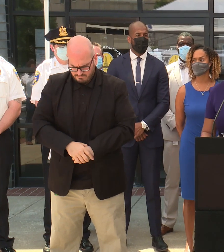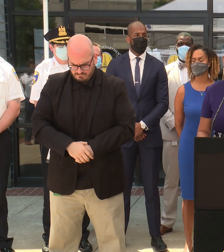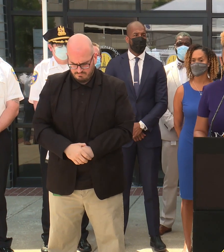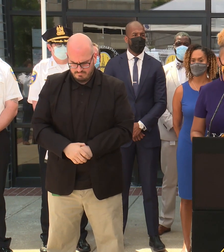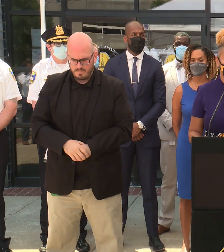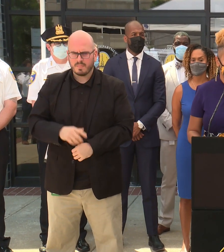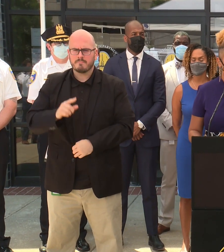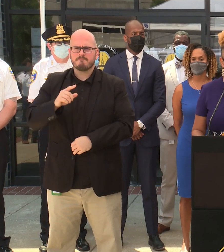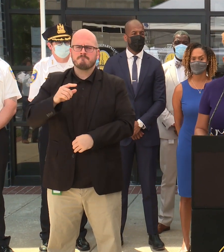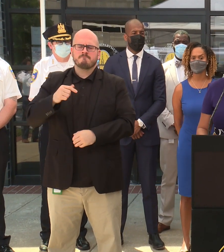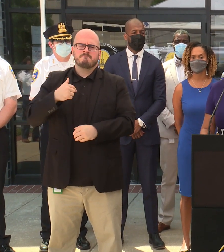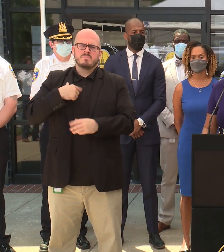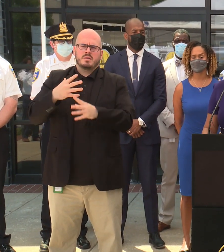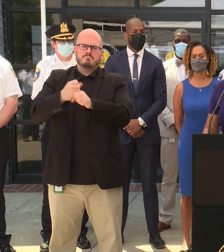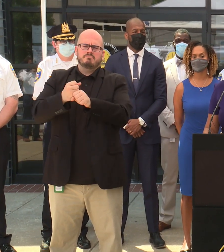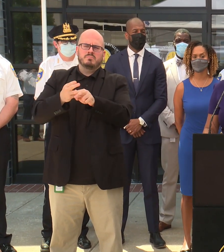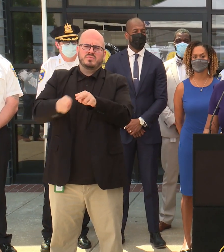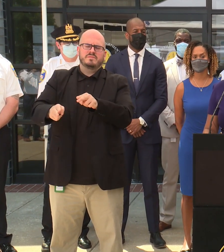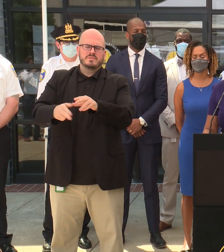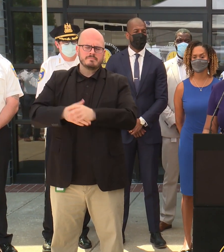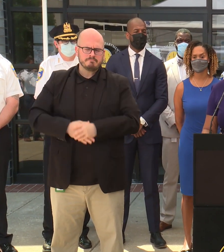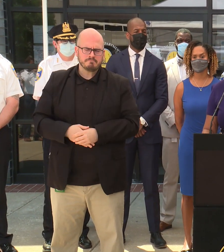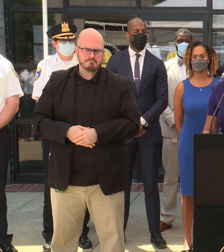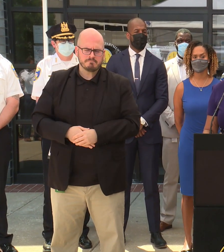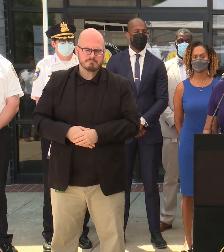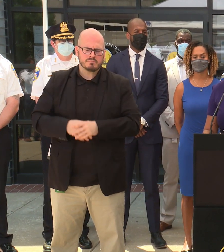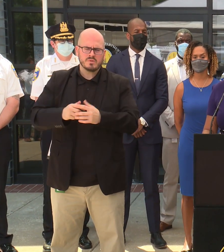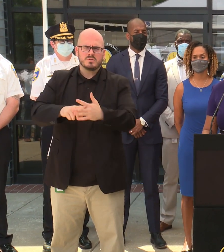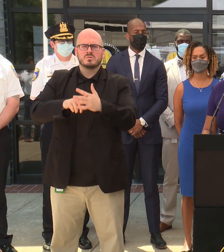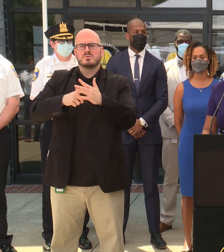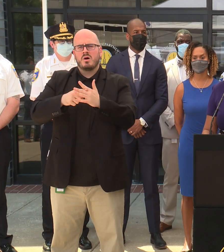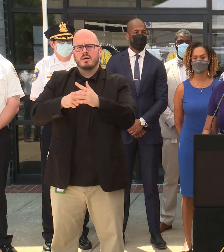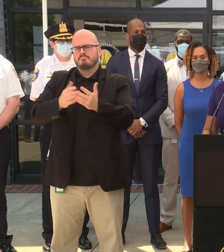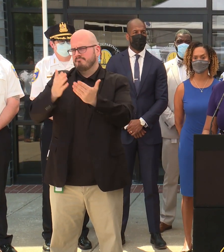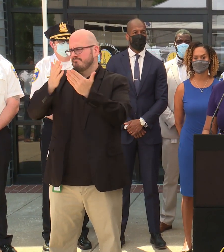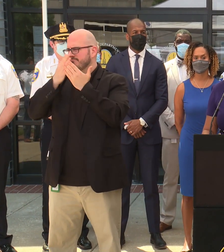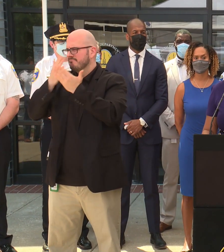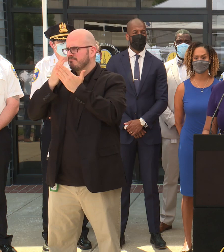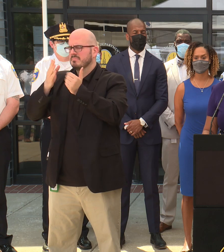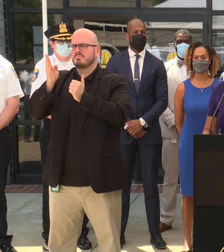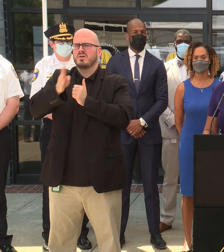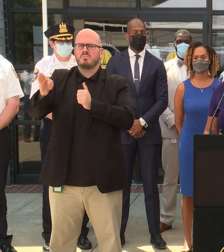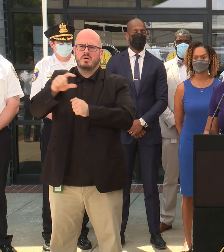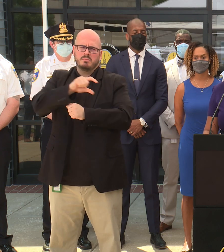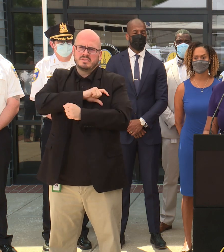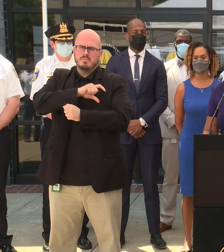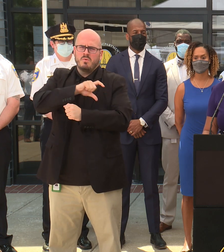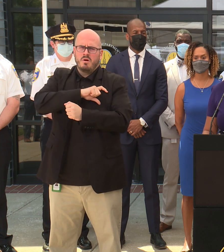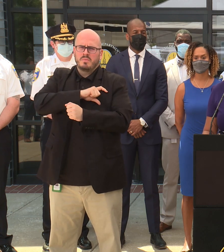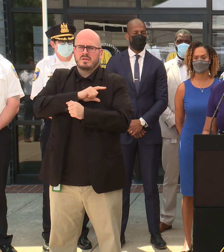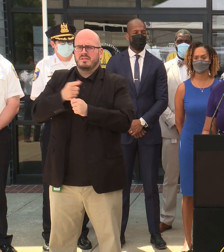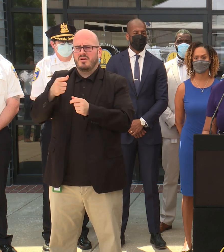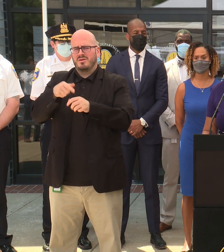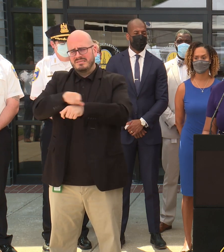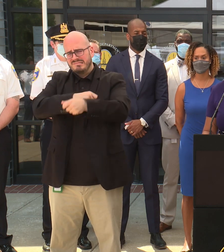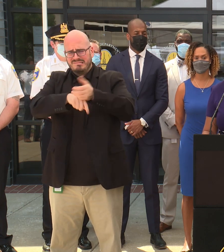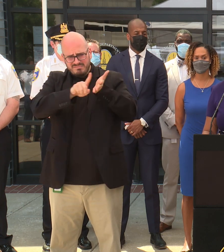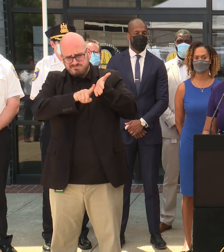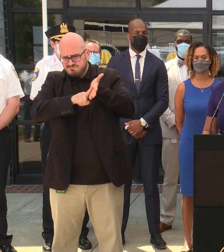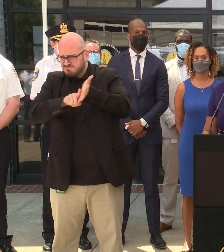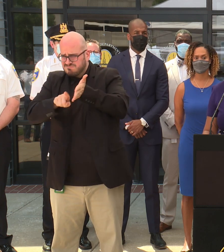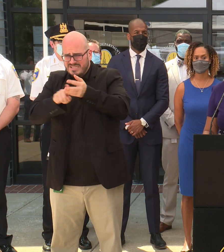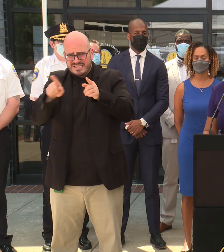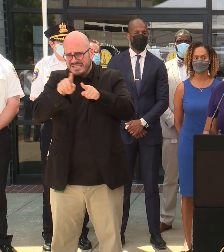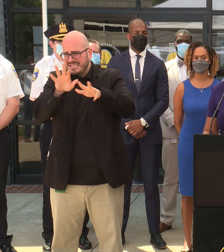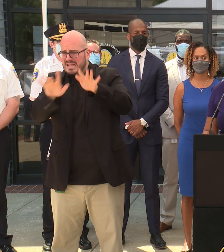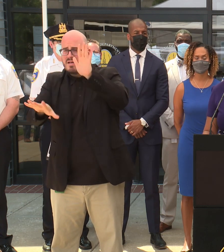I'll be brief. I'd like to start by first thanking BPD for its tireless investigatory pursuit of identifying